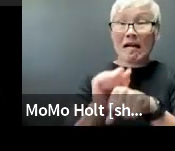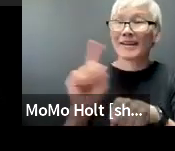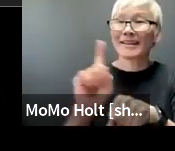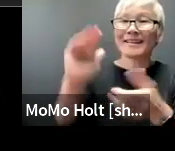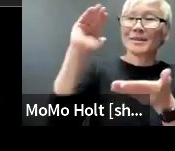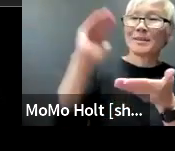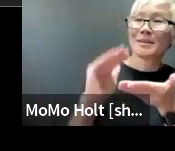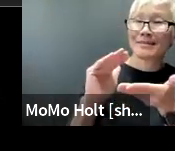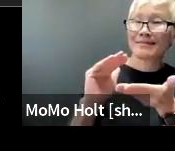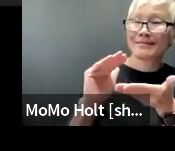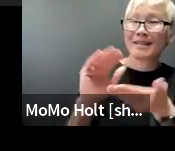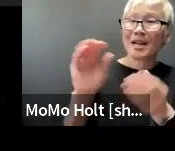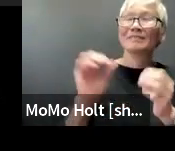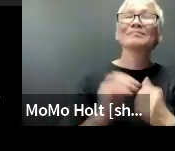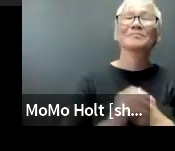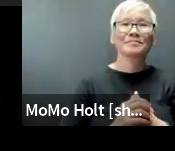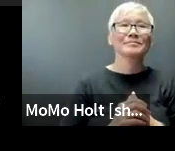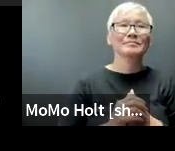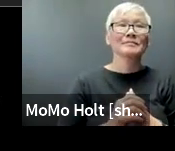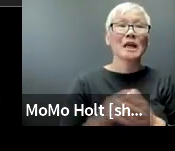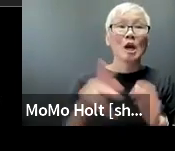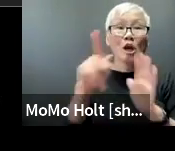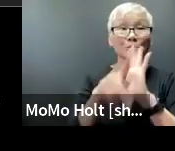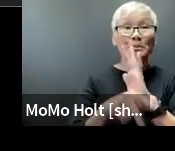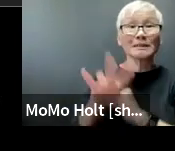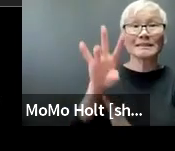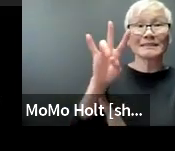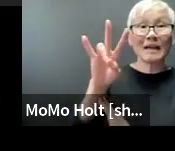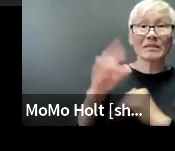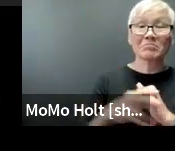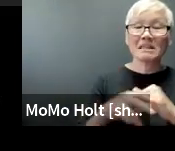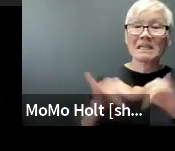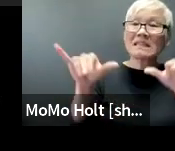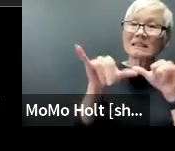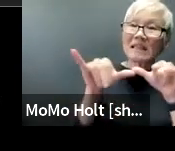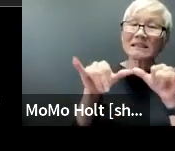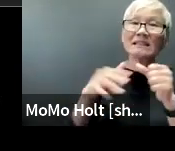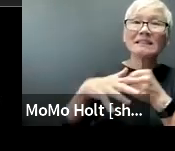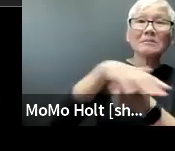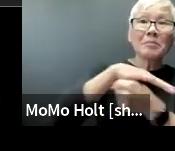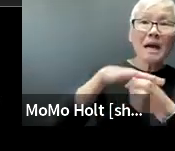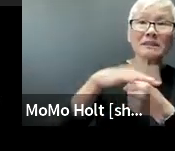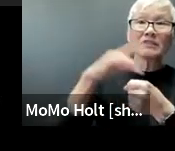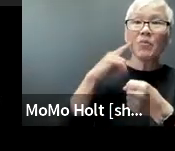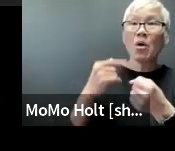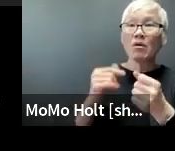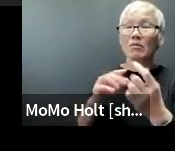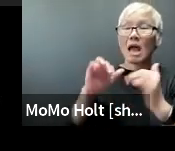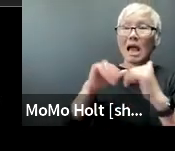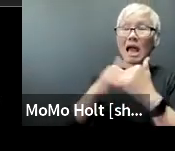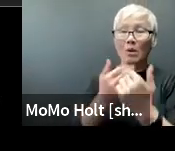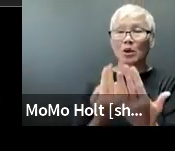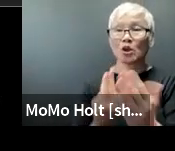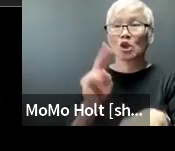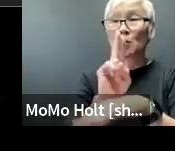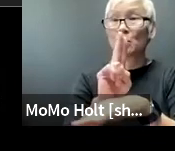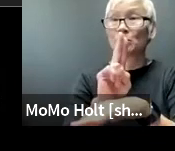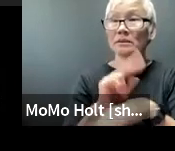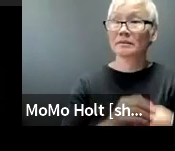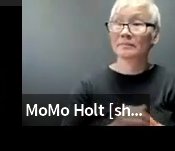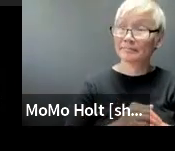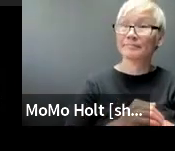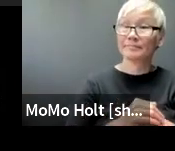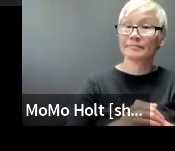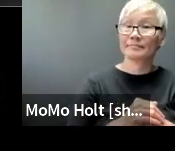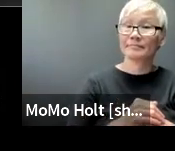low physical effort principle seven principle and space for